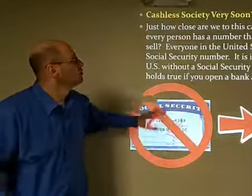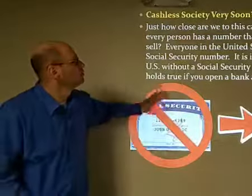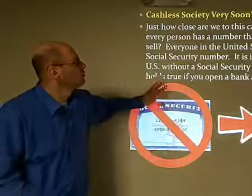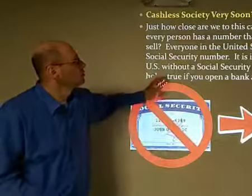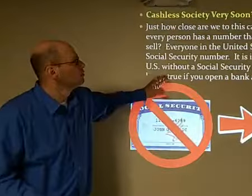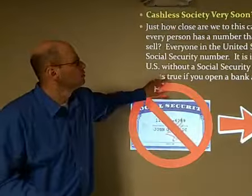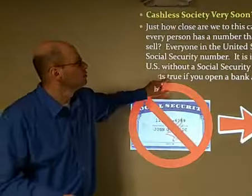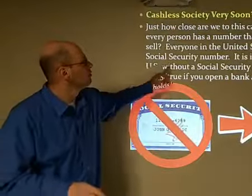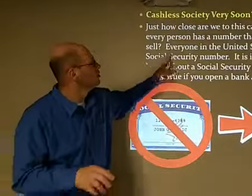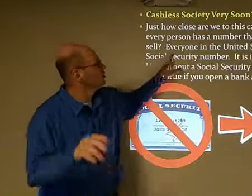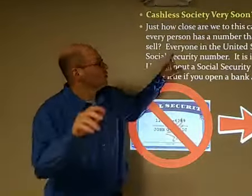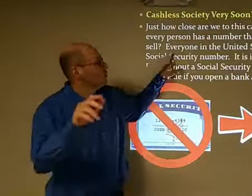bottom line.